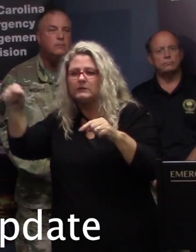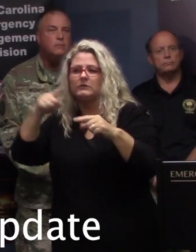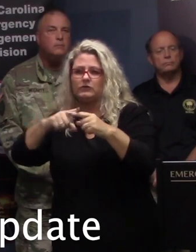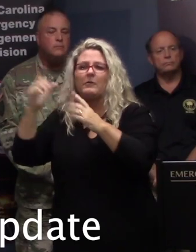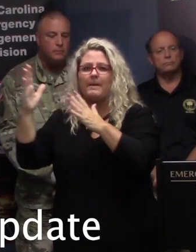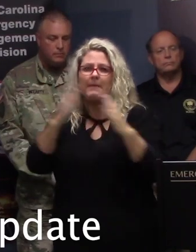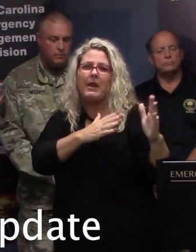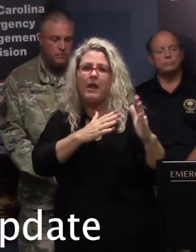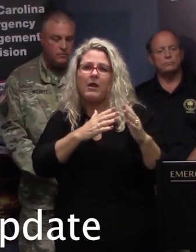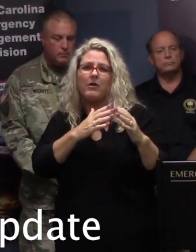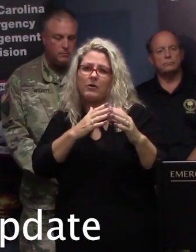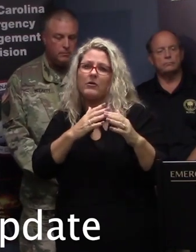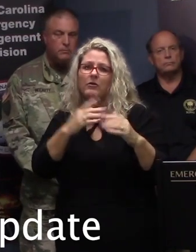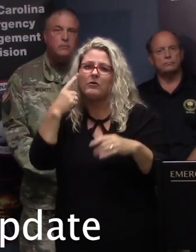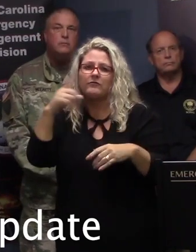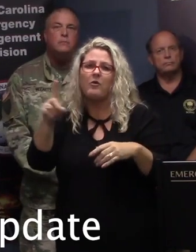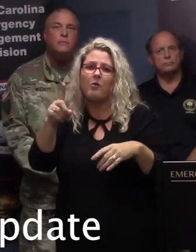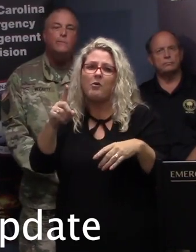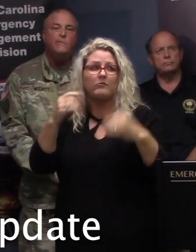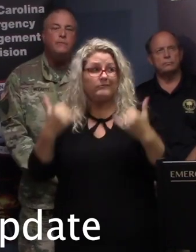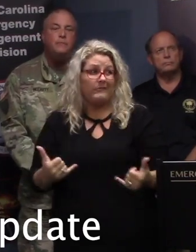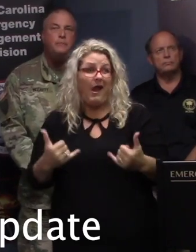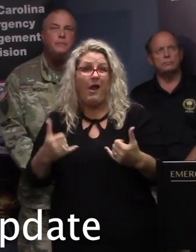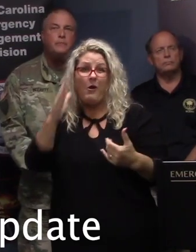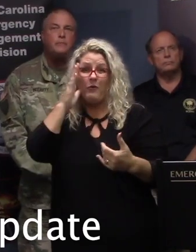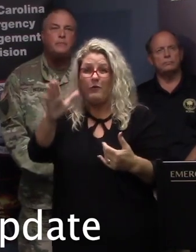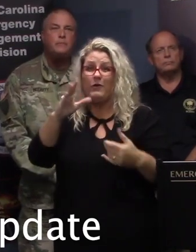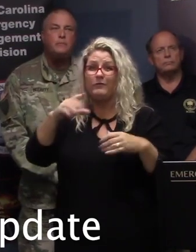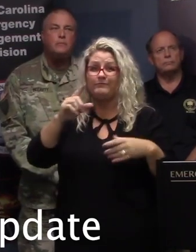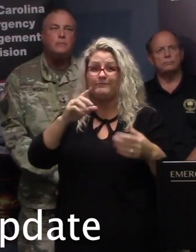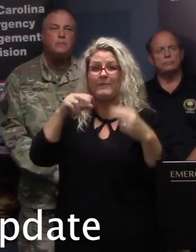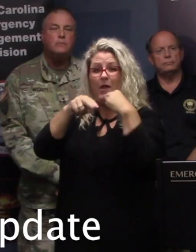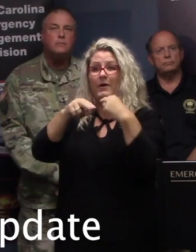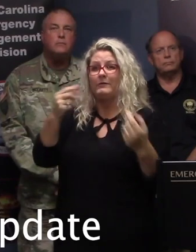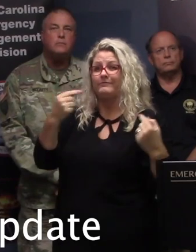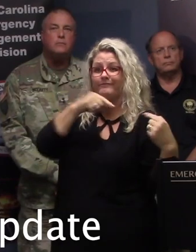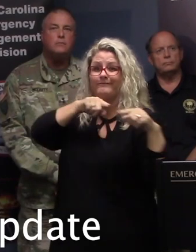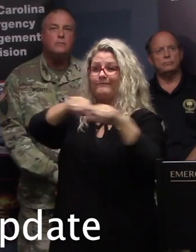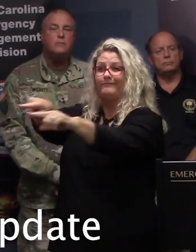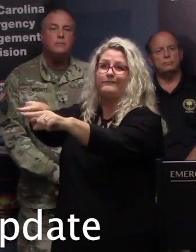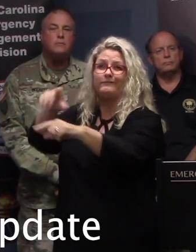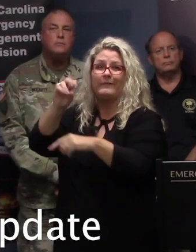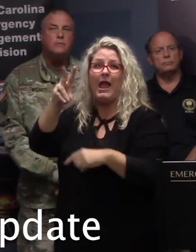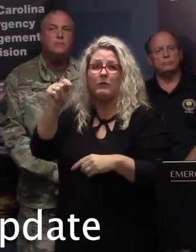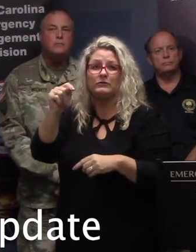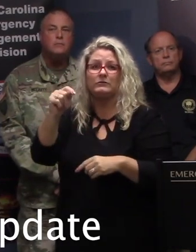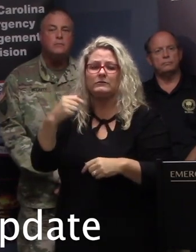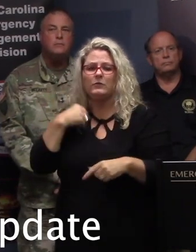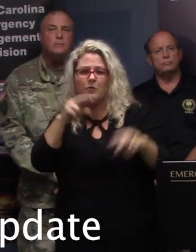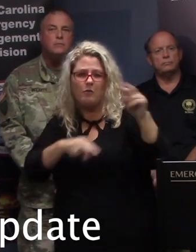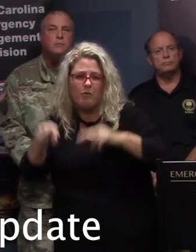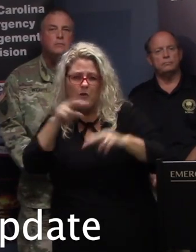the possible reversals or the reversals as we have them planned now. We have been very actively monitoring traffic